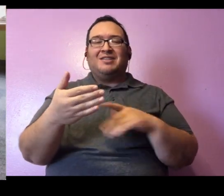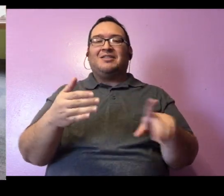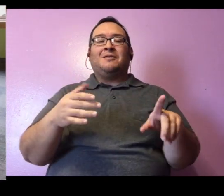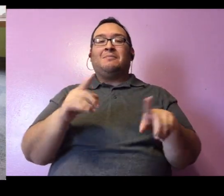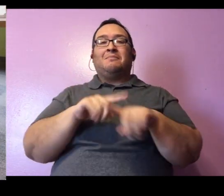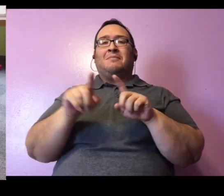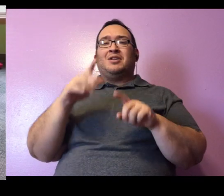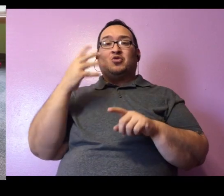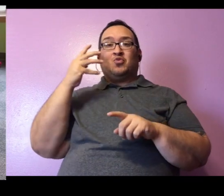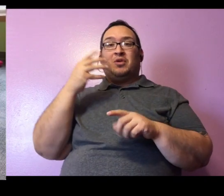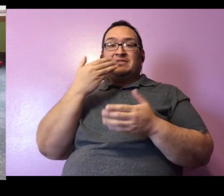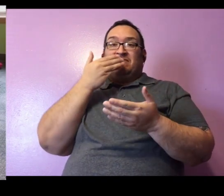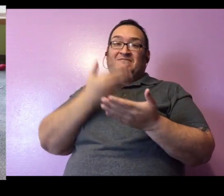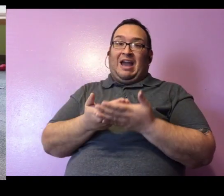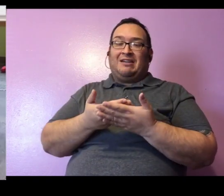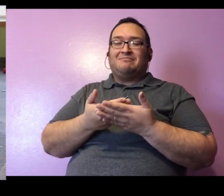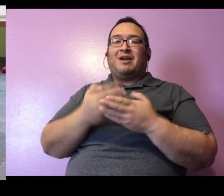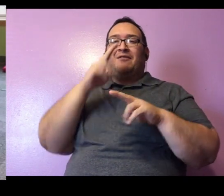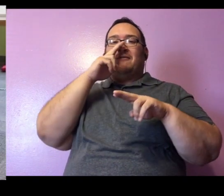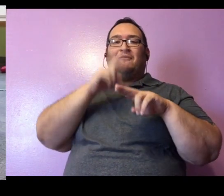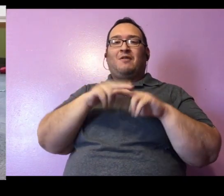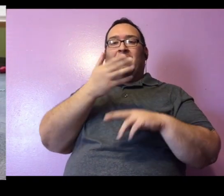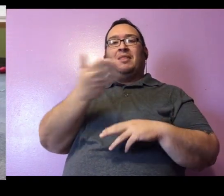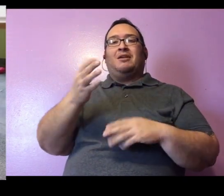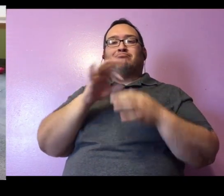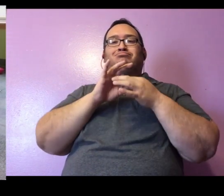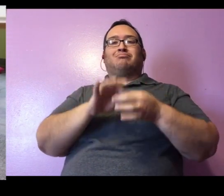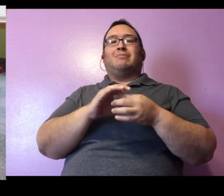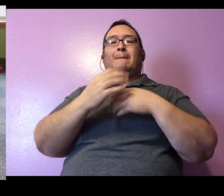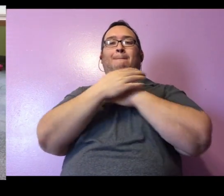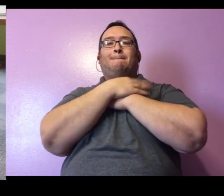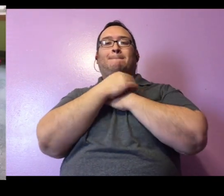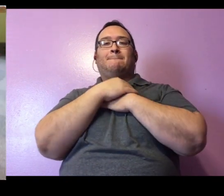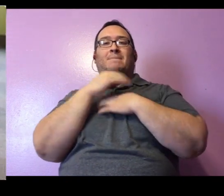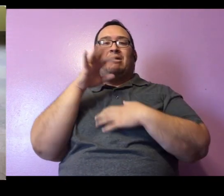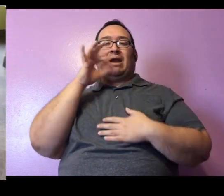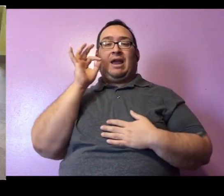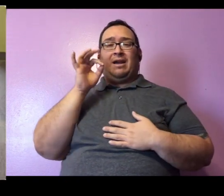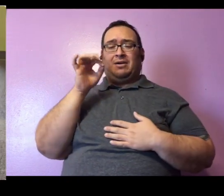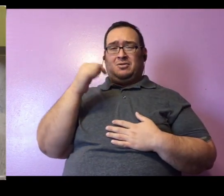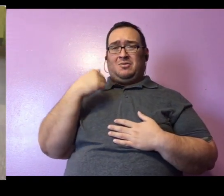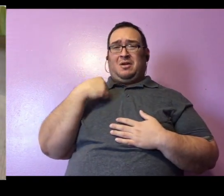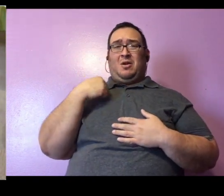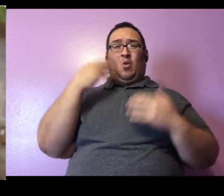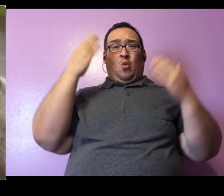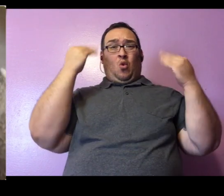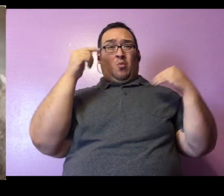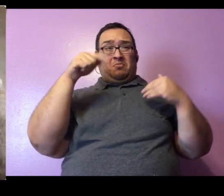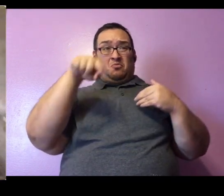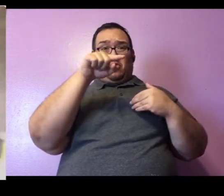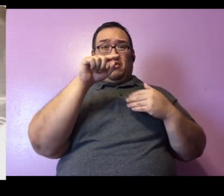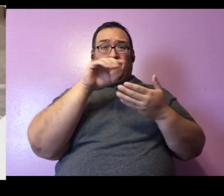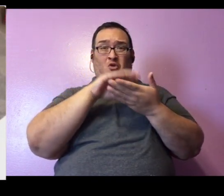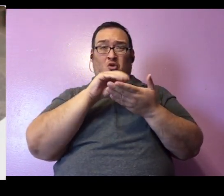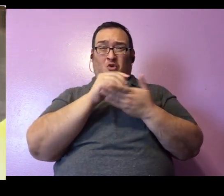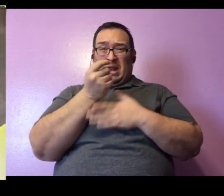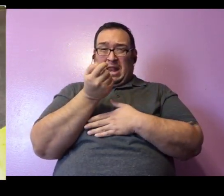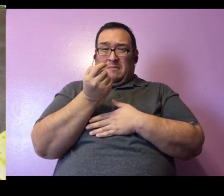But it is a crazy fact, and one of the most fun things about bear cats. So I'm hoping that you guys have learned a little bit about our bear cat